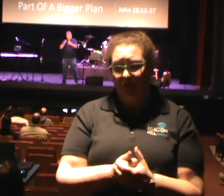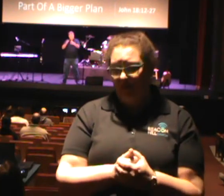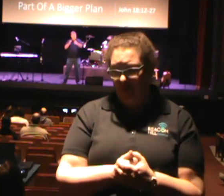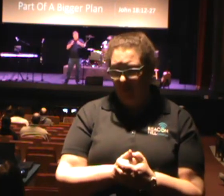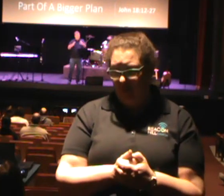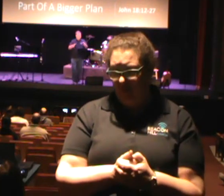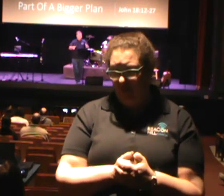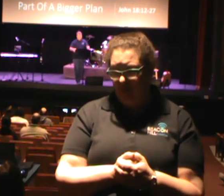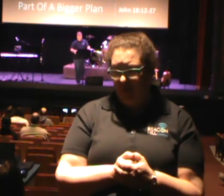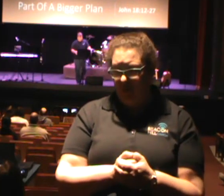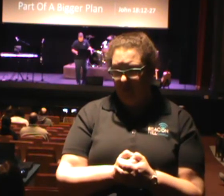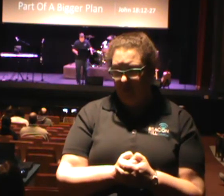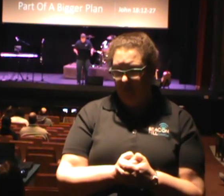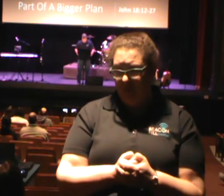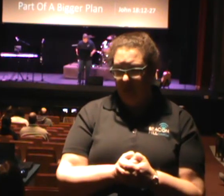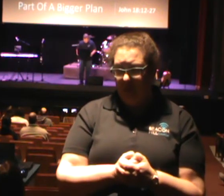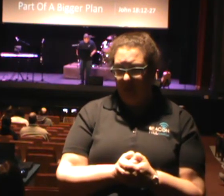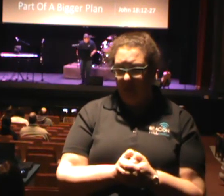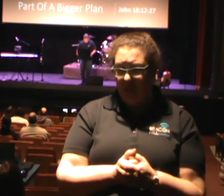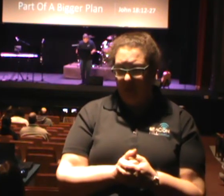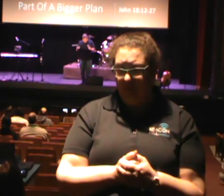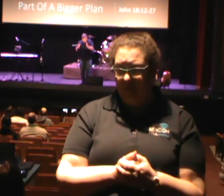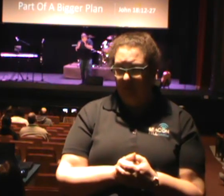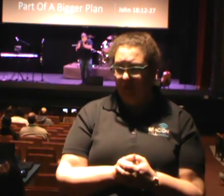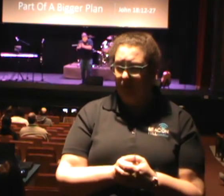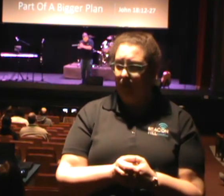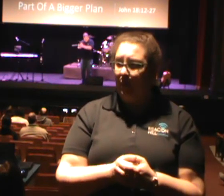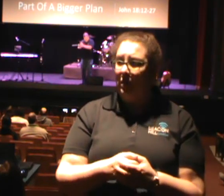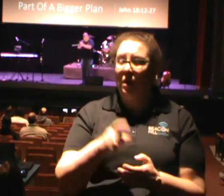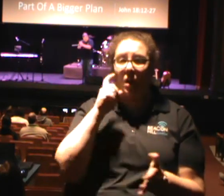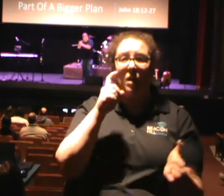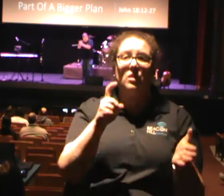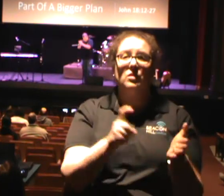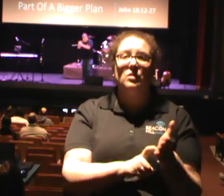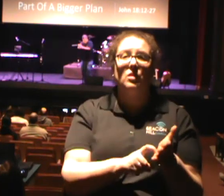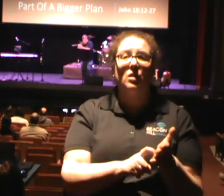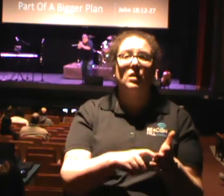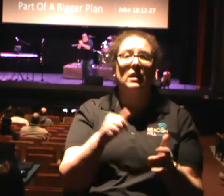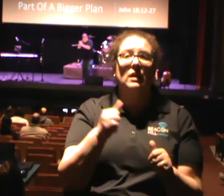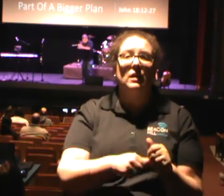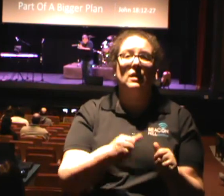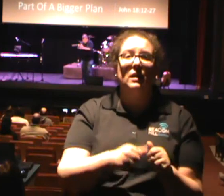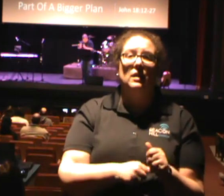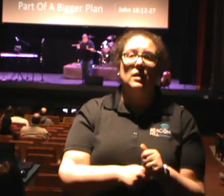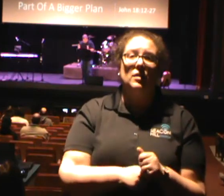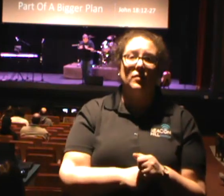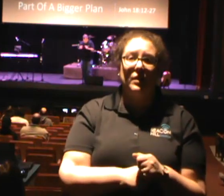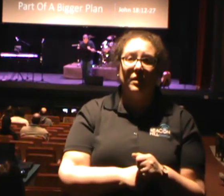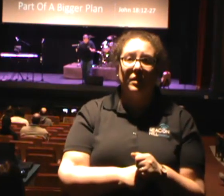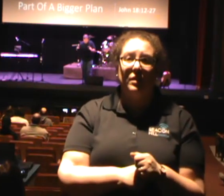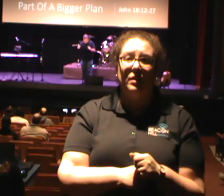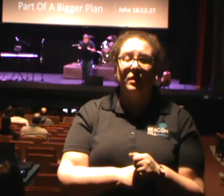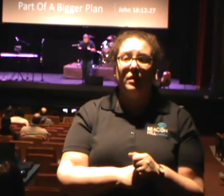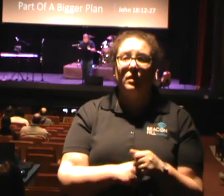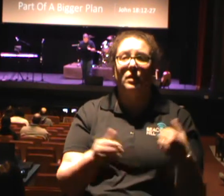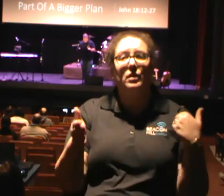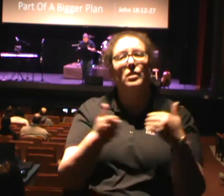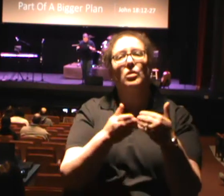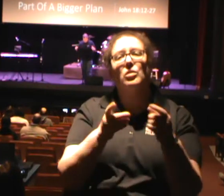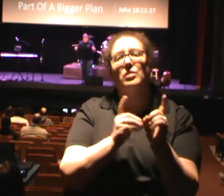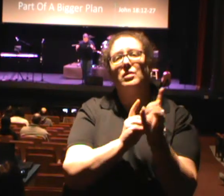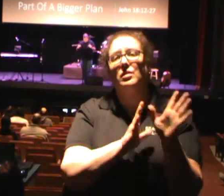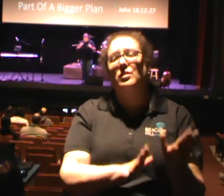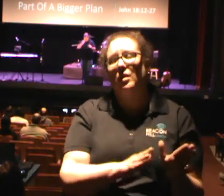from being on mission for Christ. I want you to see how even the closest of the disciples wasn't too big to fail.